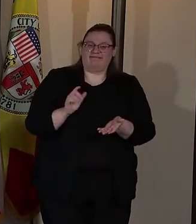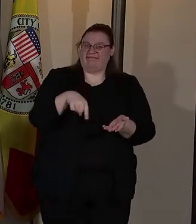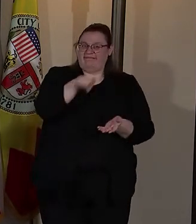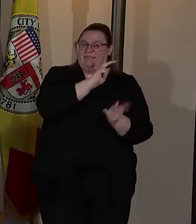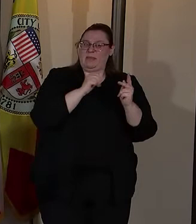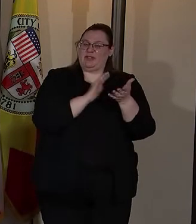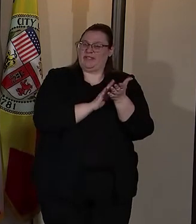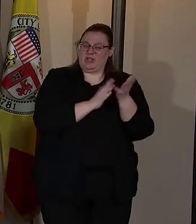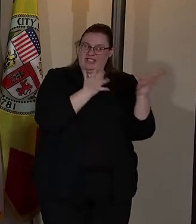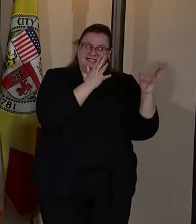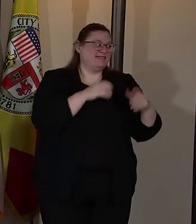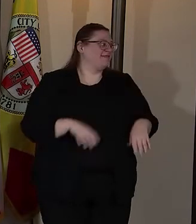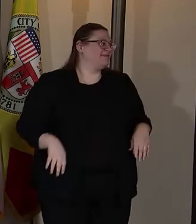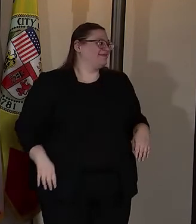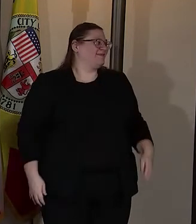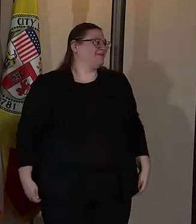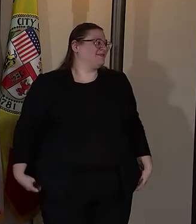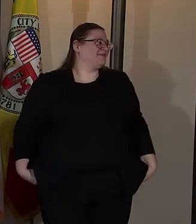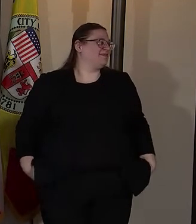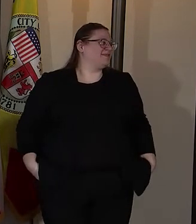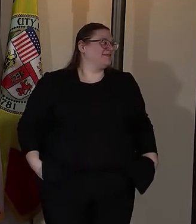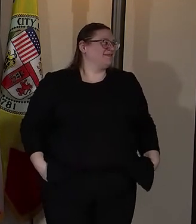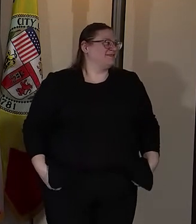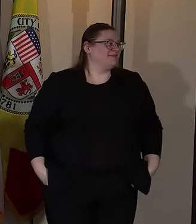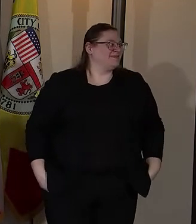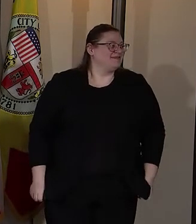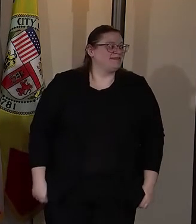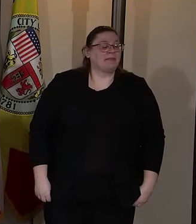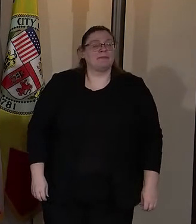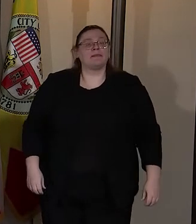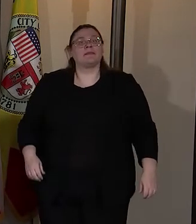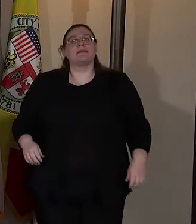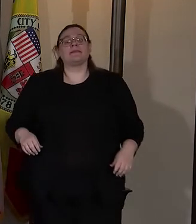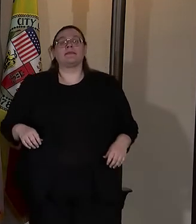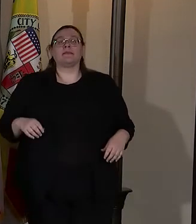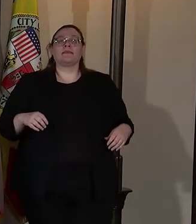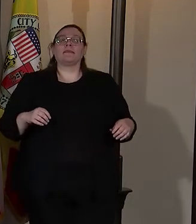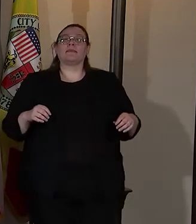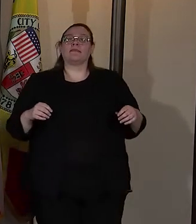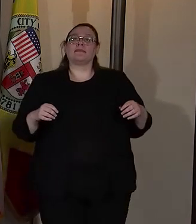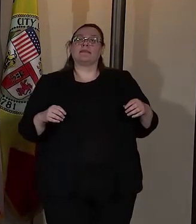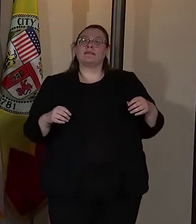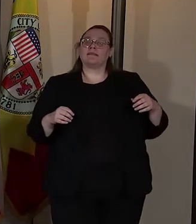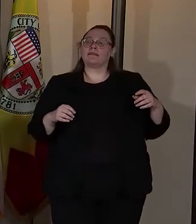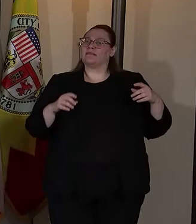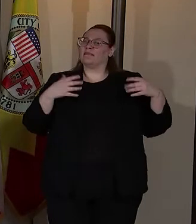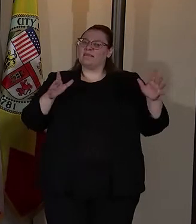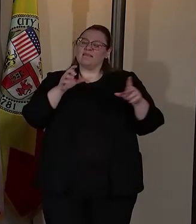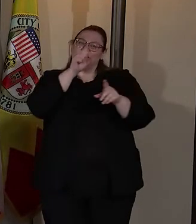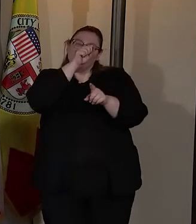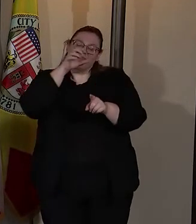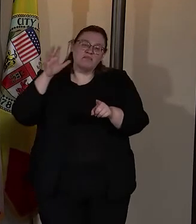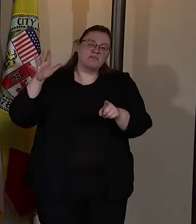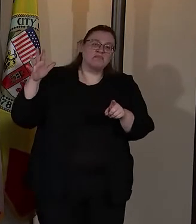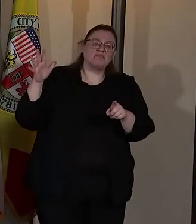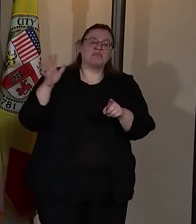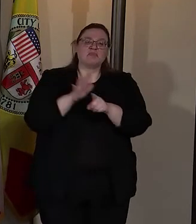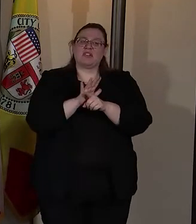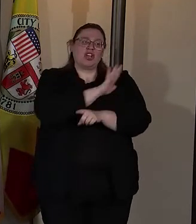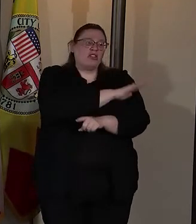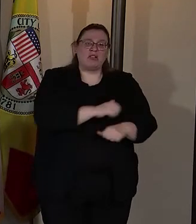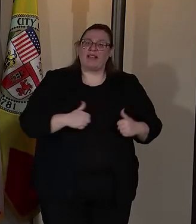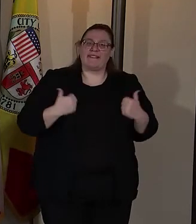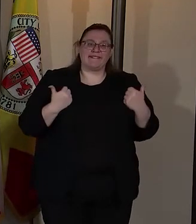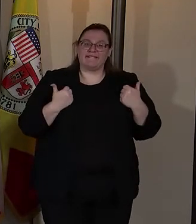for Connie Rice, uh, who has, uh, dedicated her